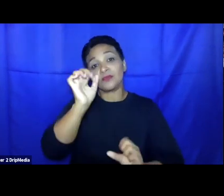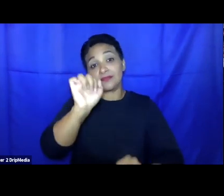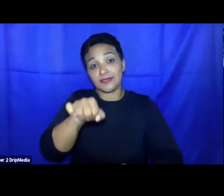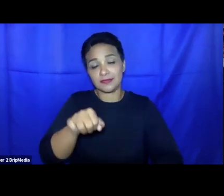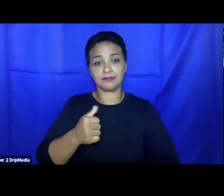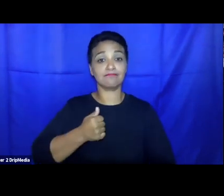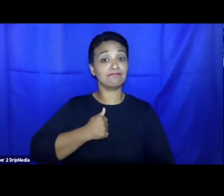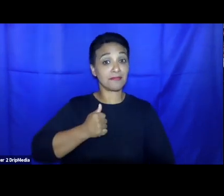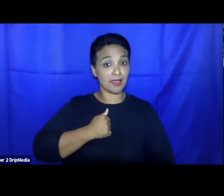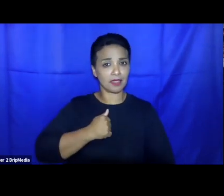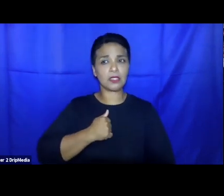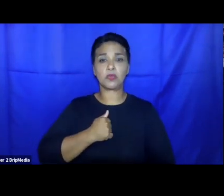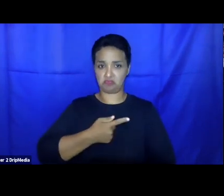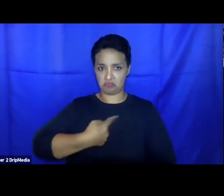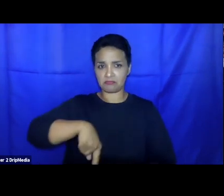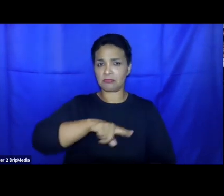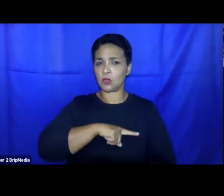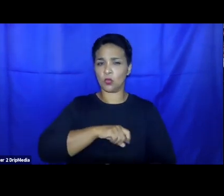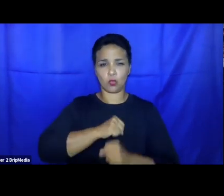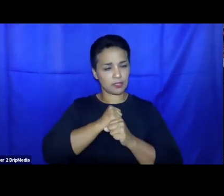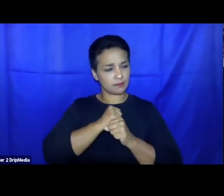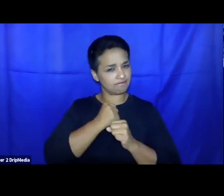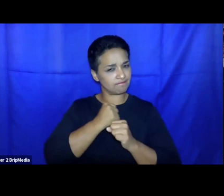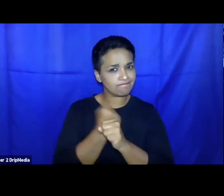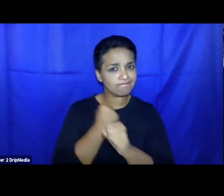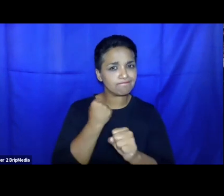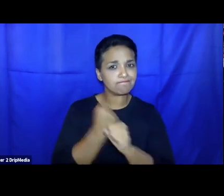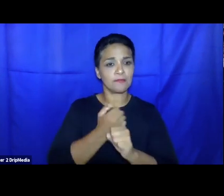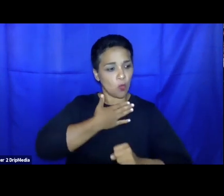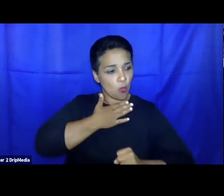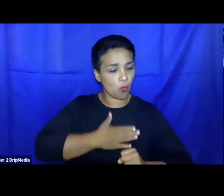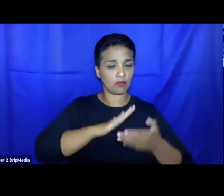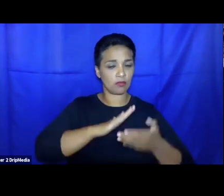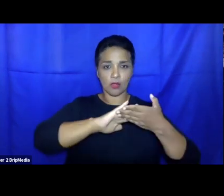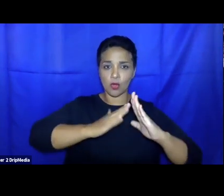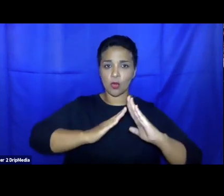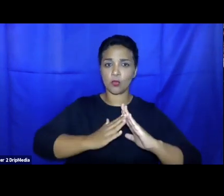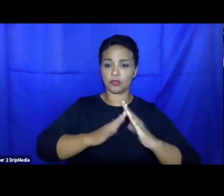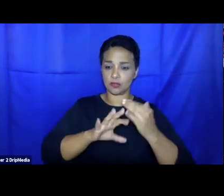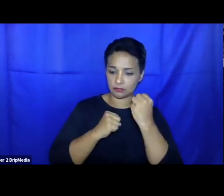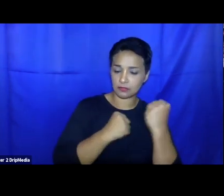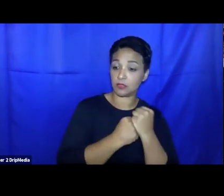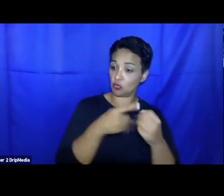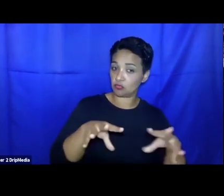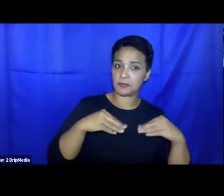strong push to retain the public commitment to resettlement, and that's got to be vital. And last, as a measure of solidarity,